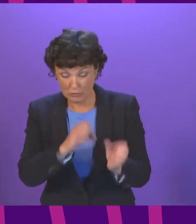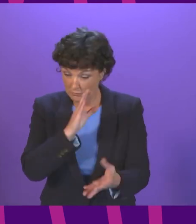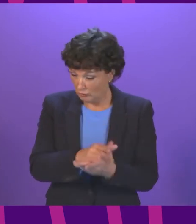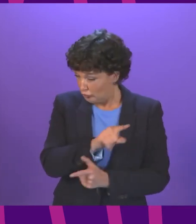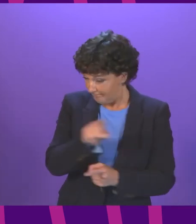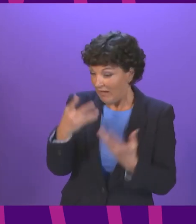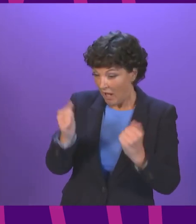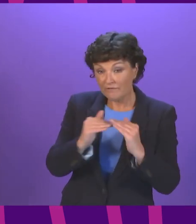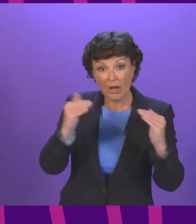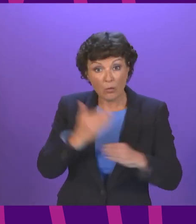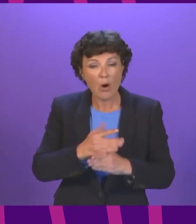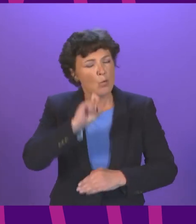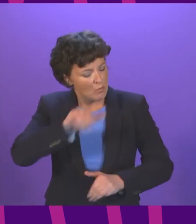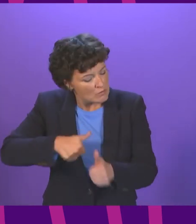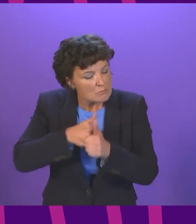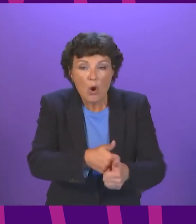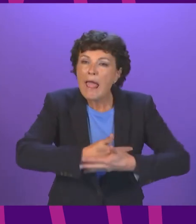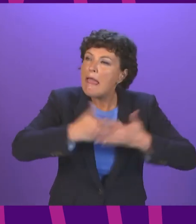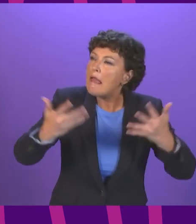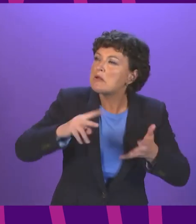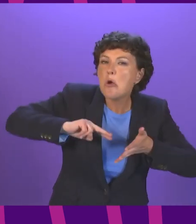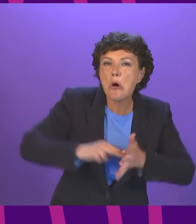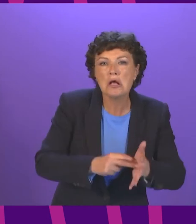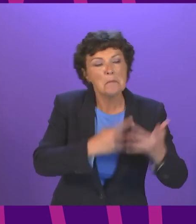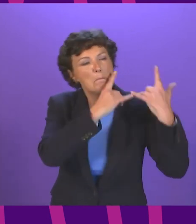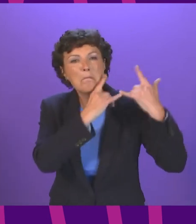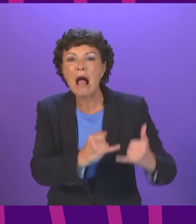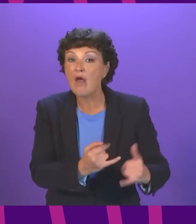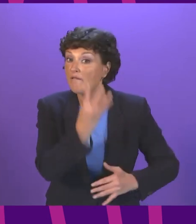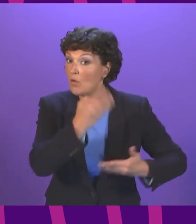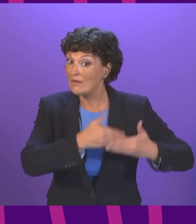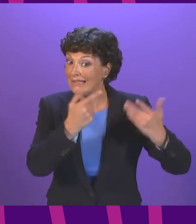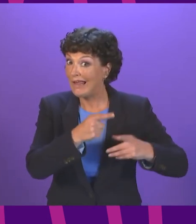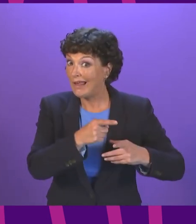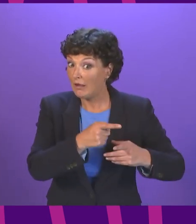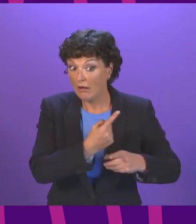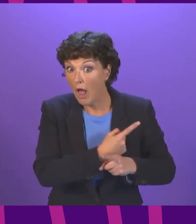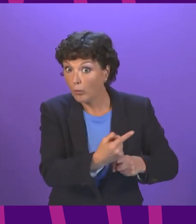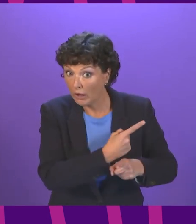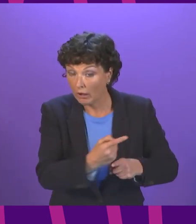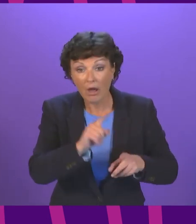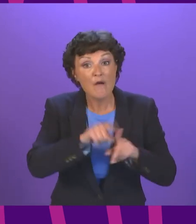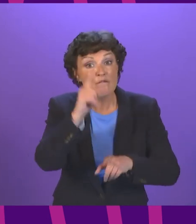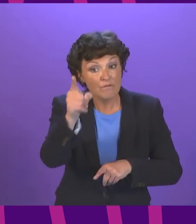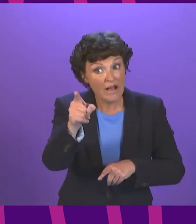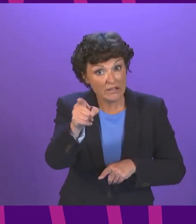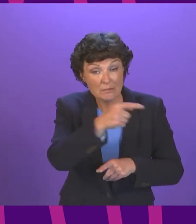will support pilots of a four-day working week backed by a £10 million fund for participating companies and we will develop